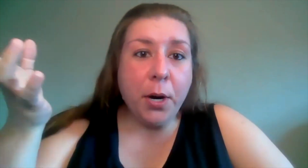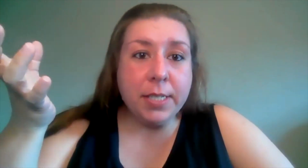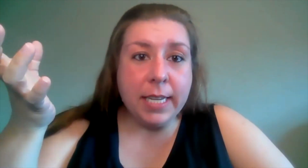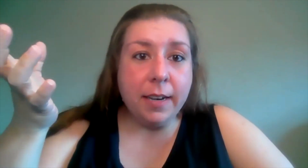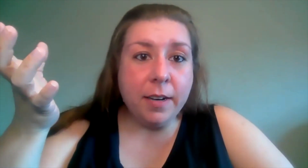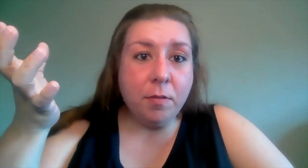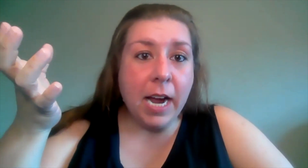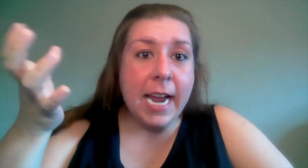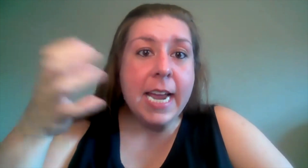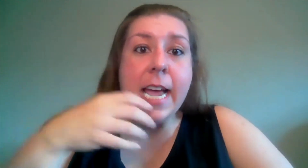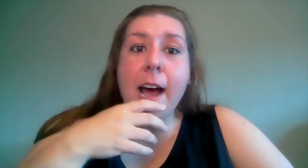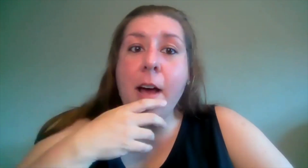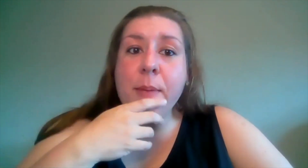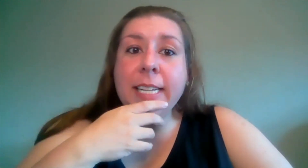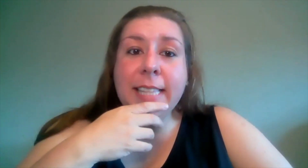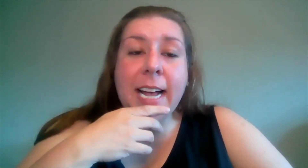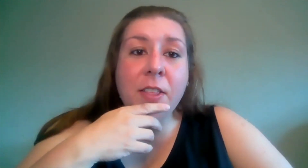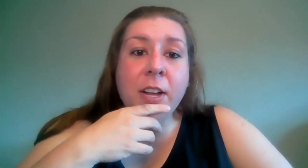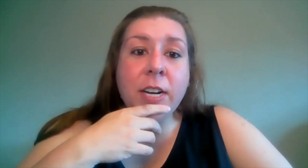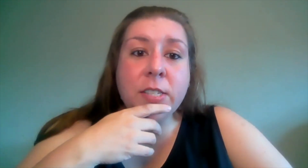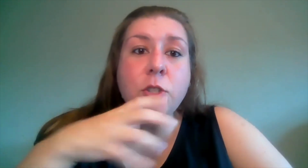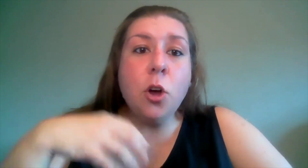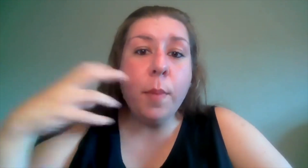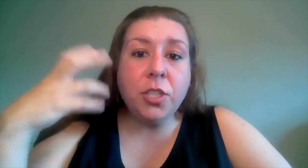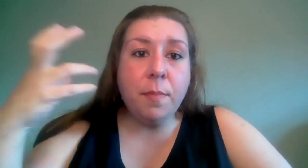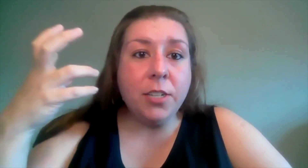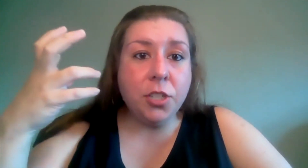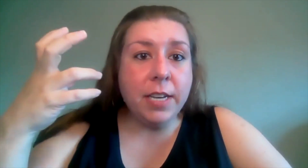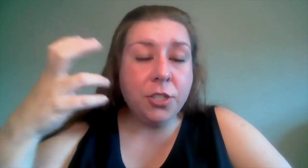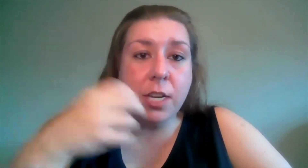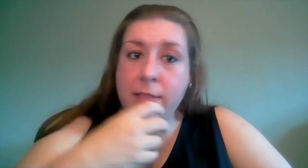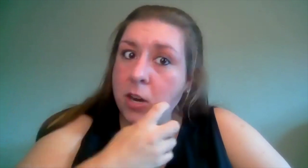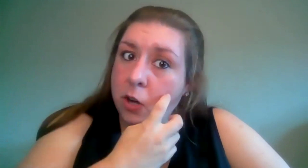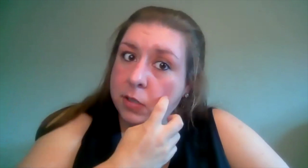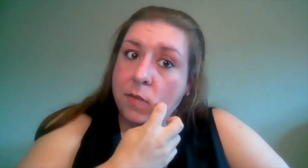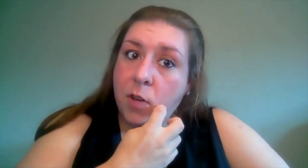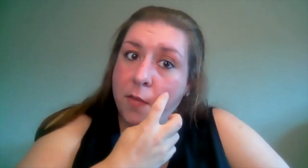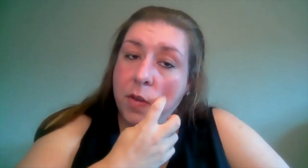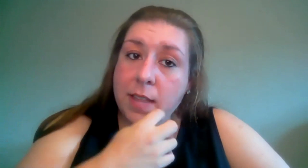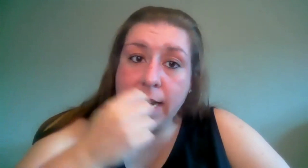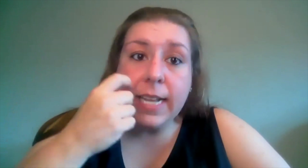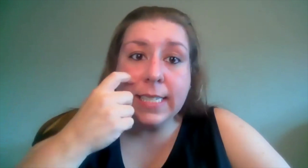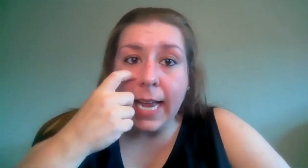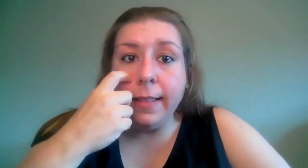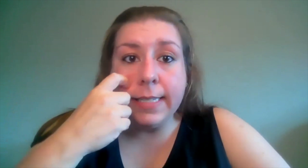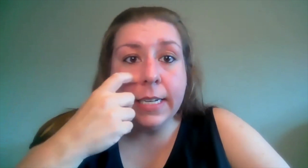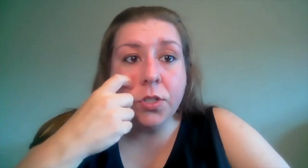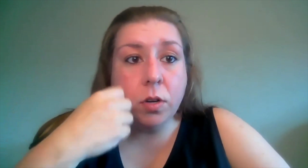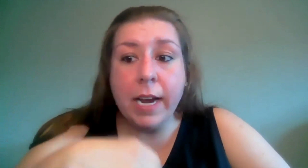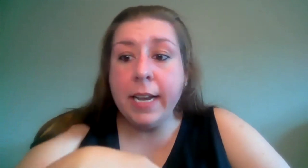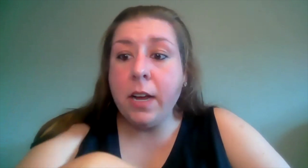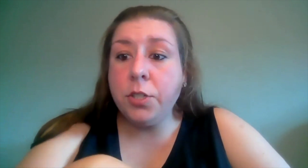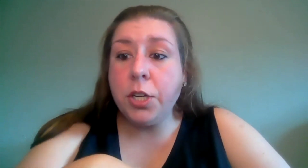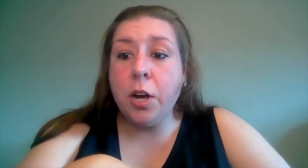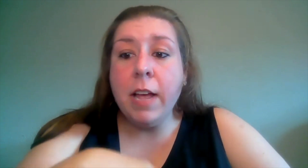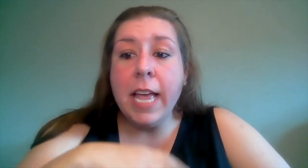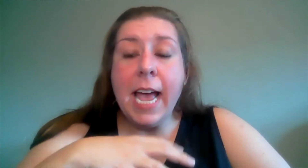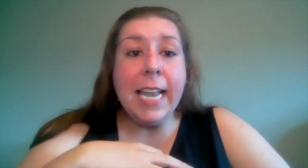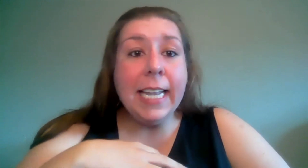person right um because that there is so much imagination that goes involved with it it is like listening to a radio show and